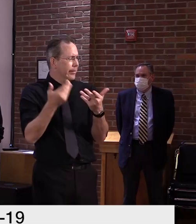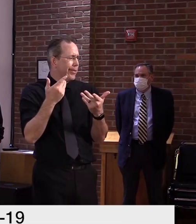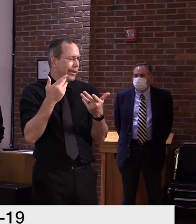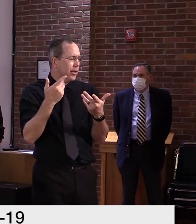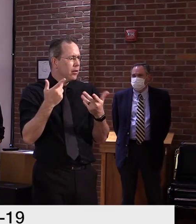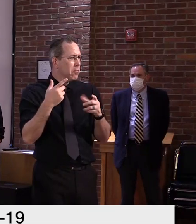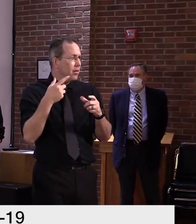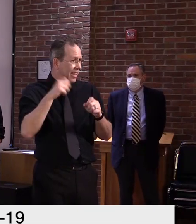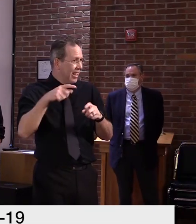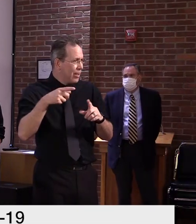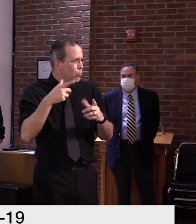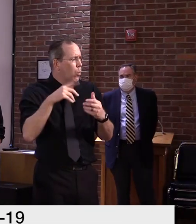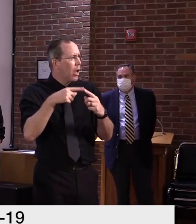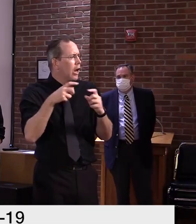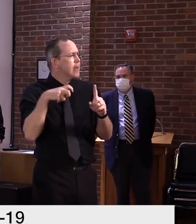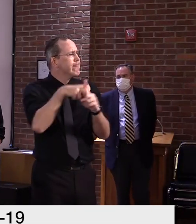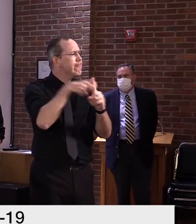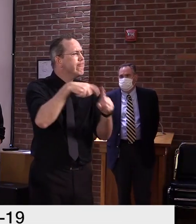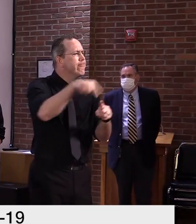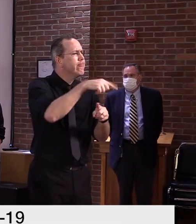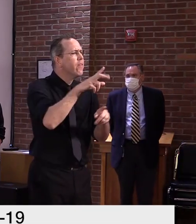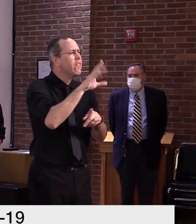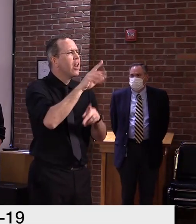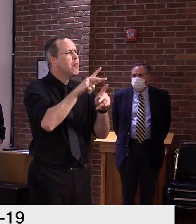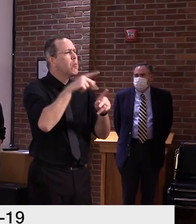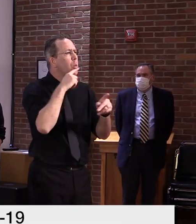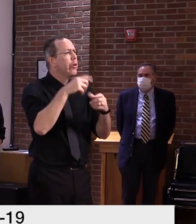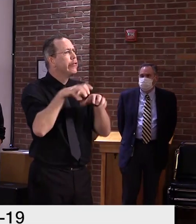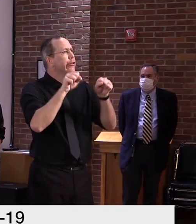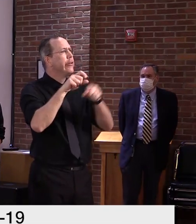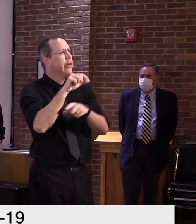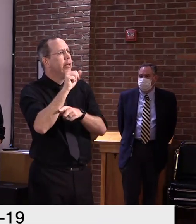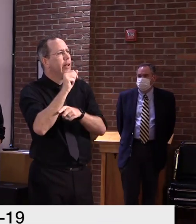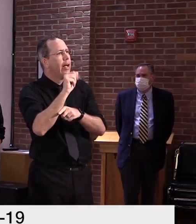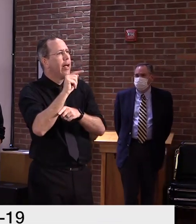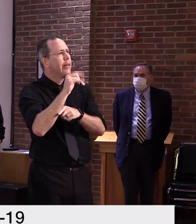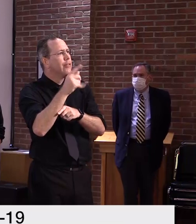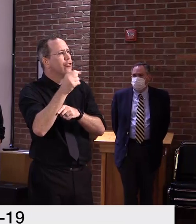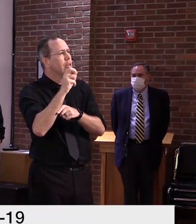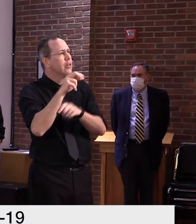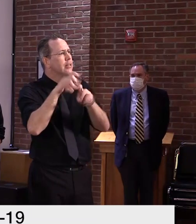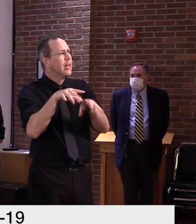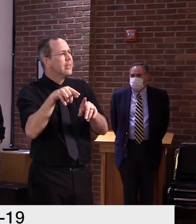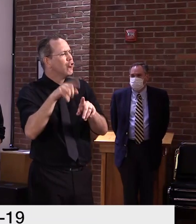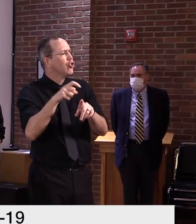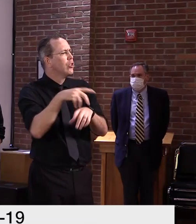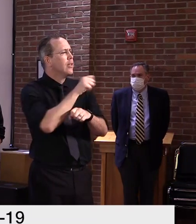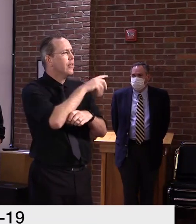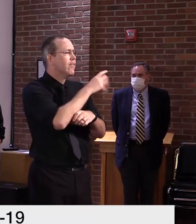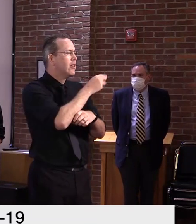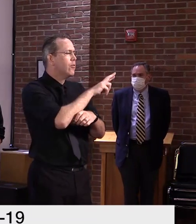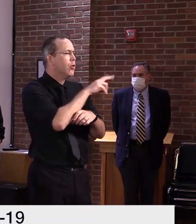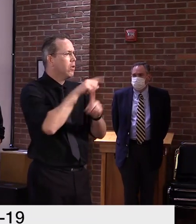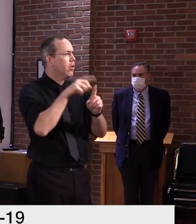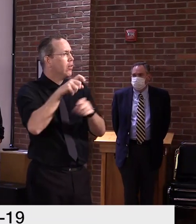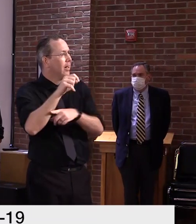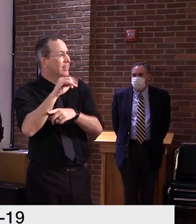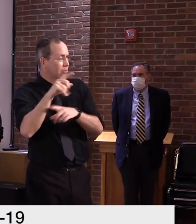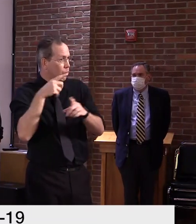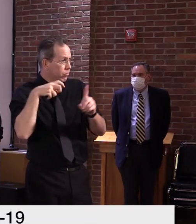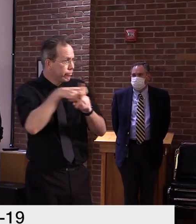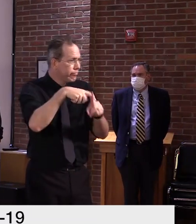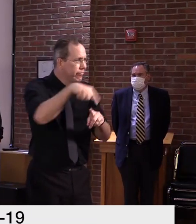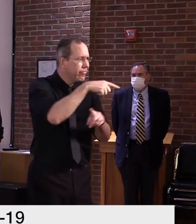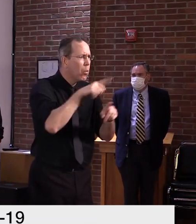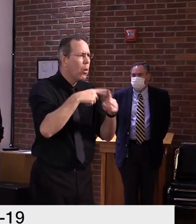Yeah, actually, I think things are moving along pretty briskly. That's my perspective. But the bottom line is, you